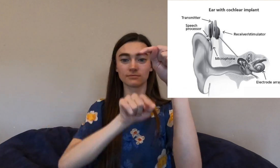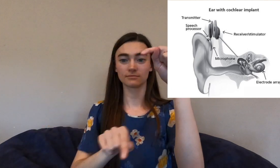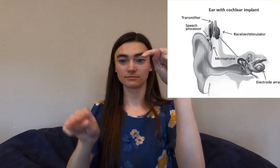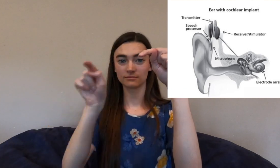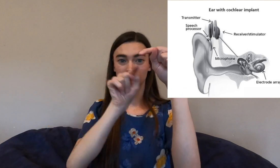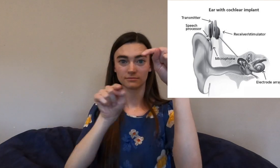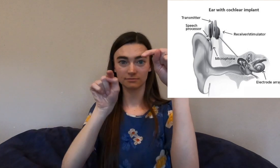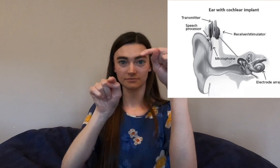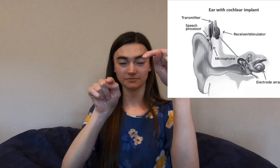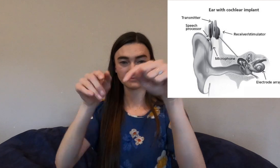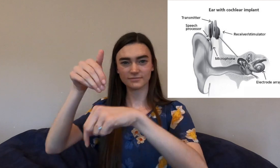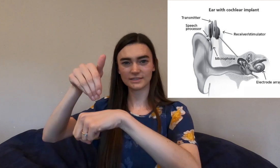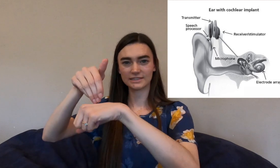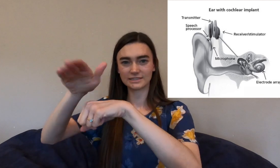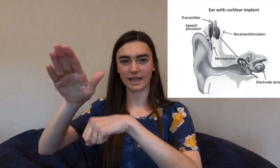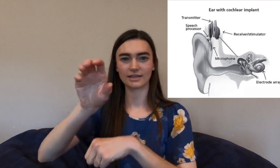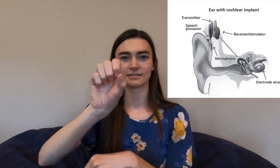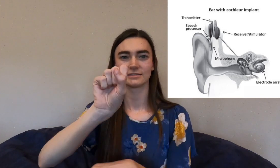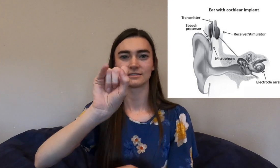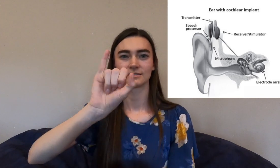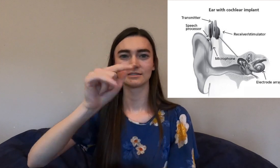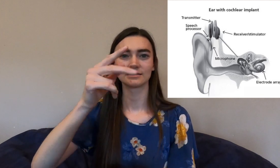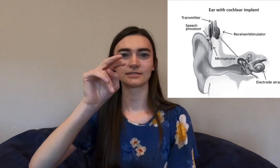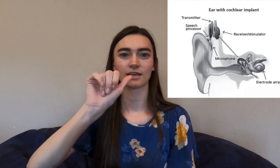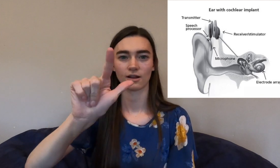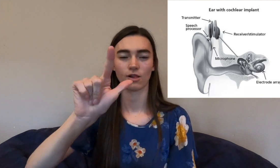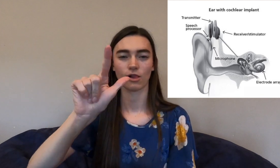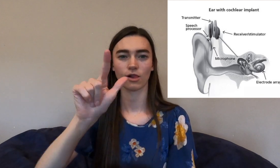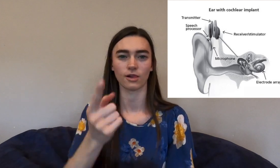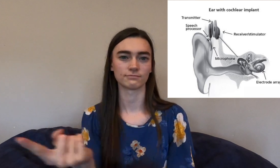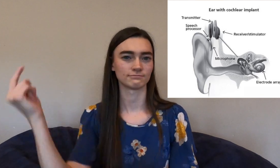cochlea and it sends the signals to the brain.